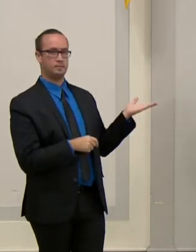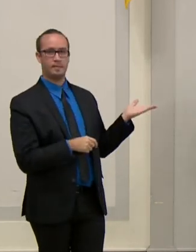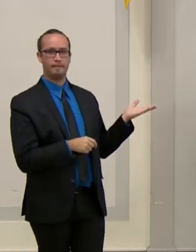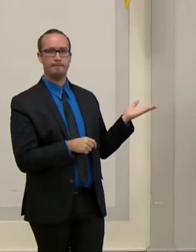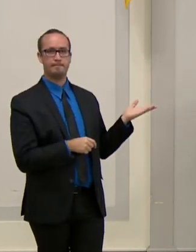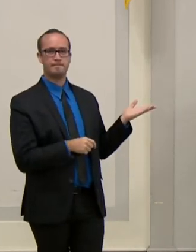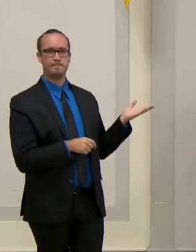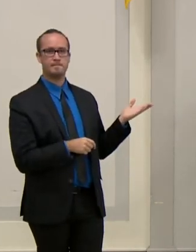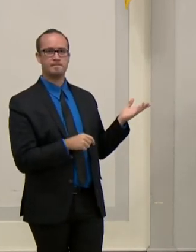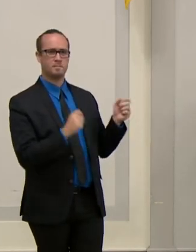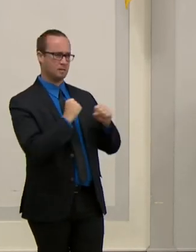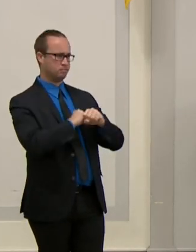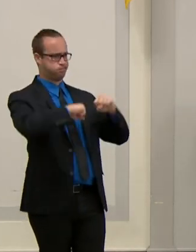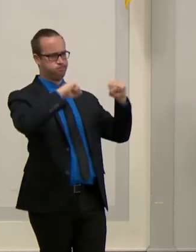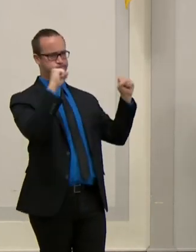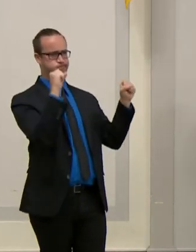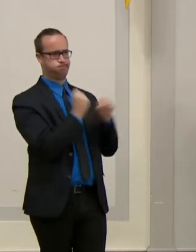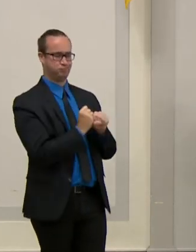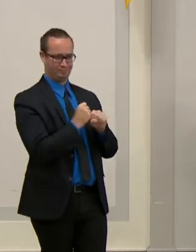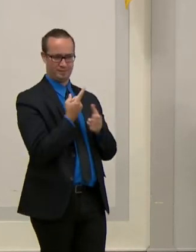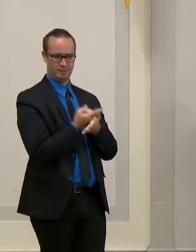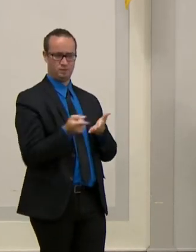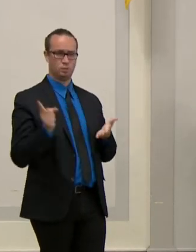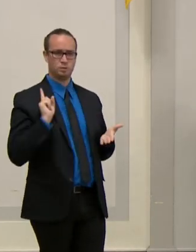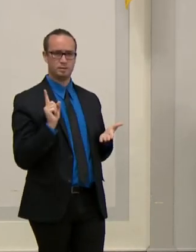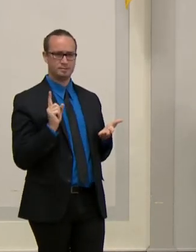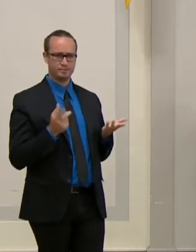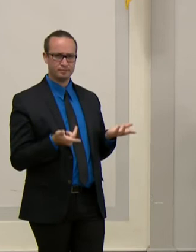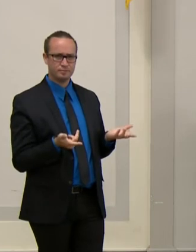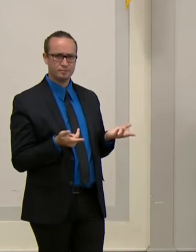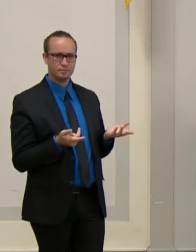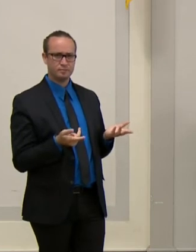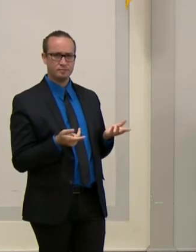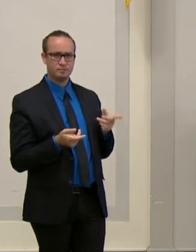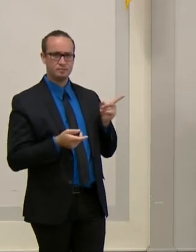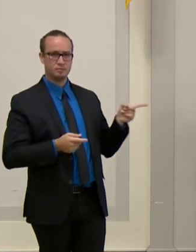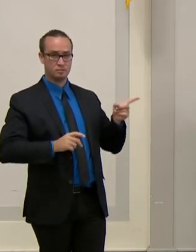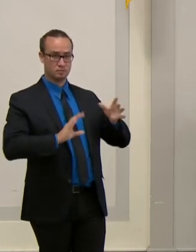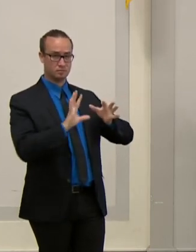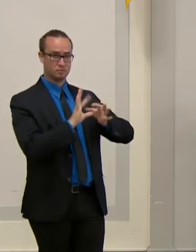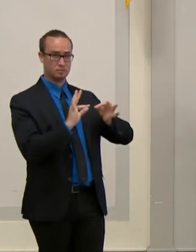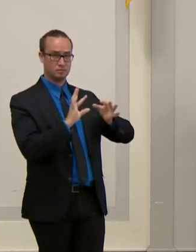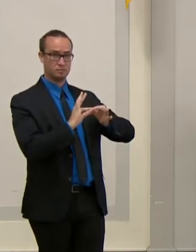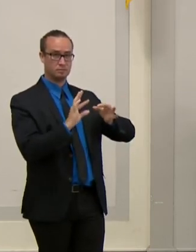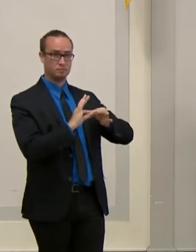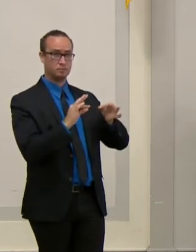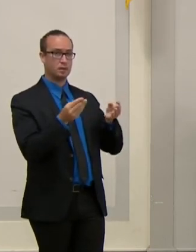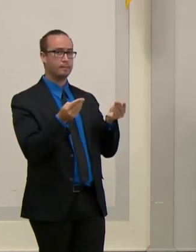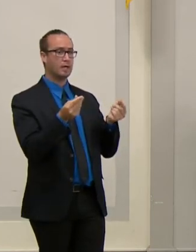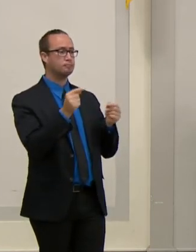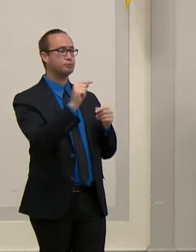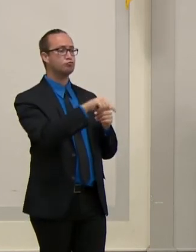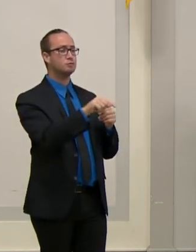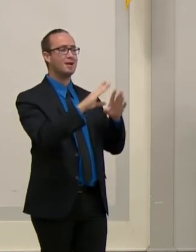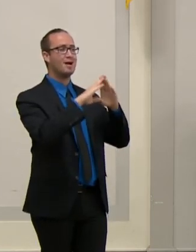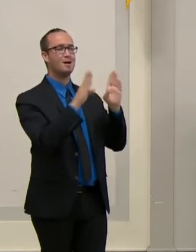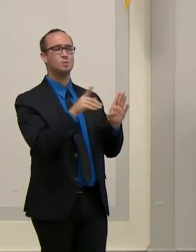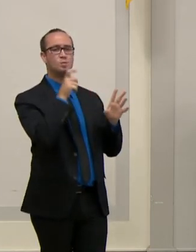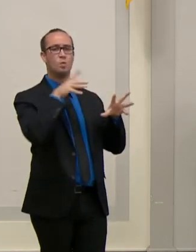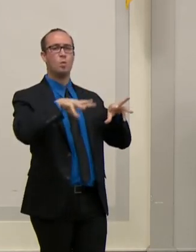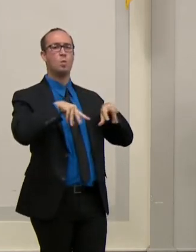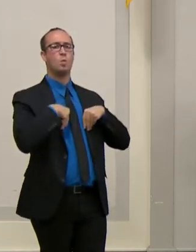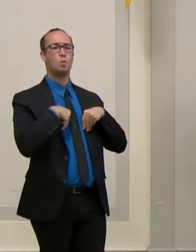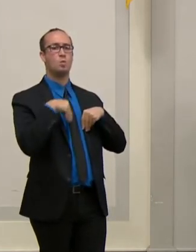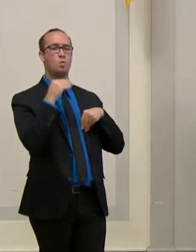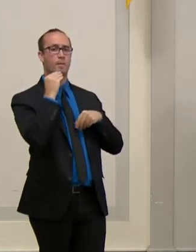Um, just have you been able to reach out or talk to the property owner of those three row homes at all? Um, and has there been any contact?